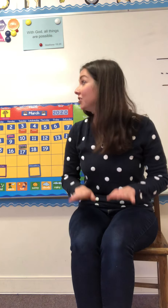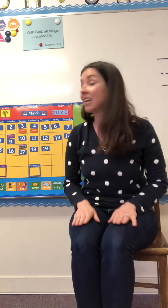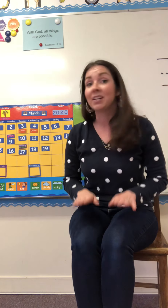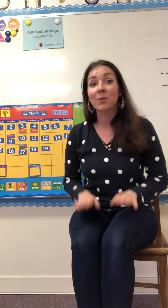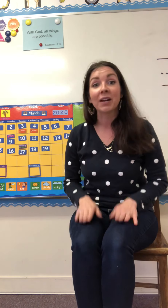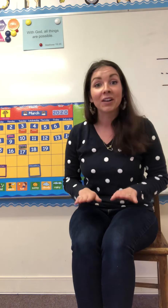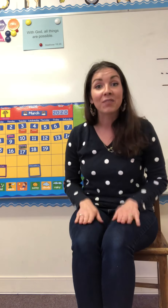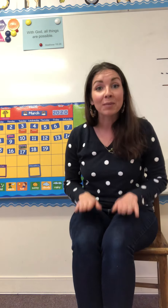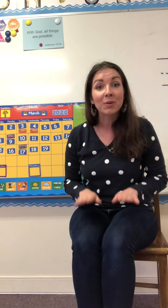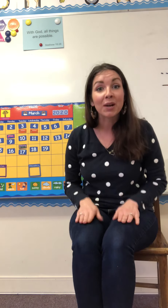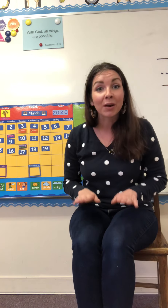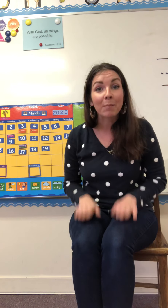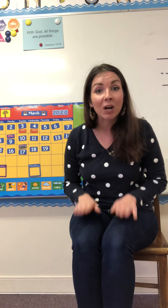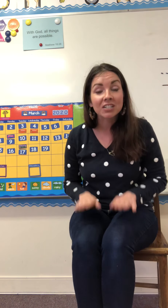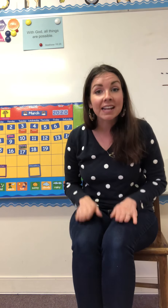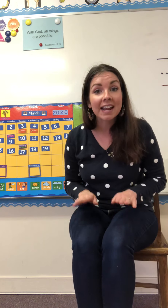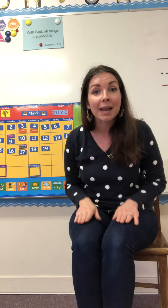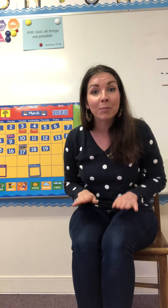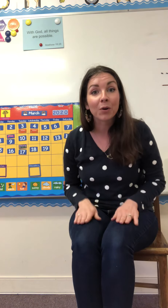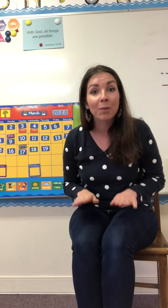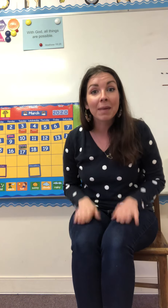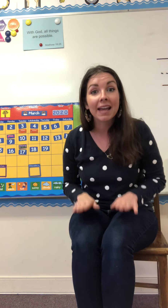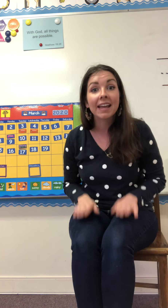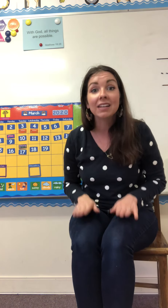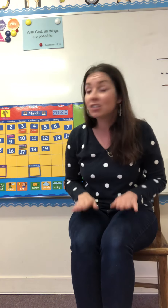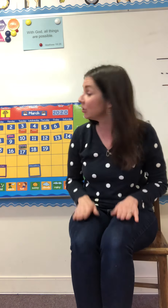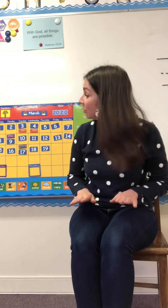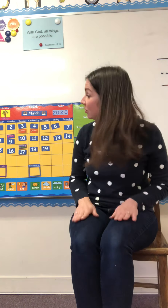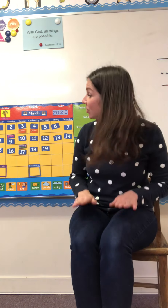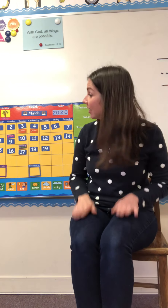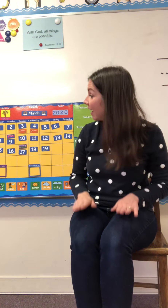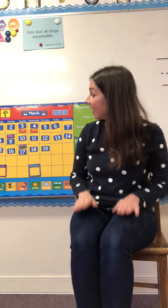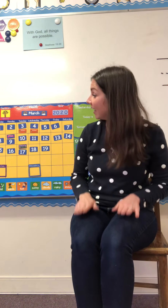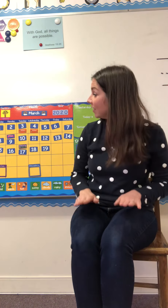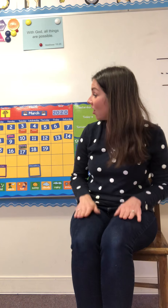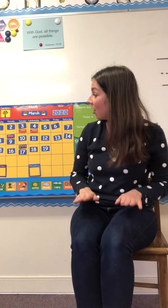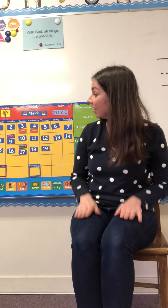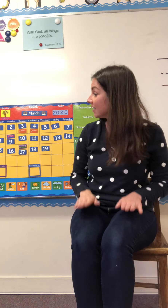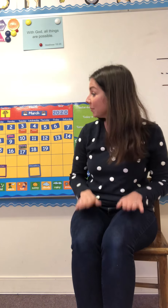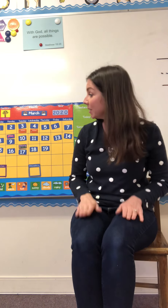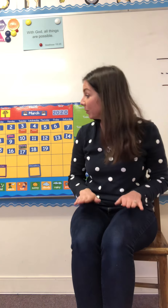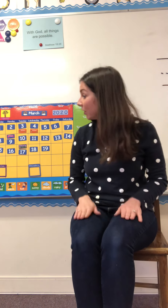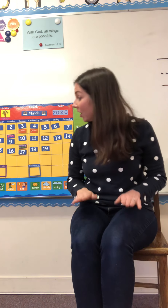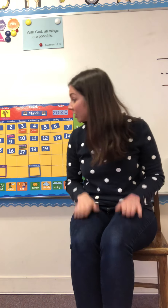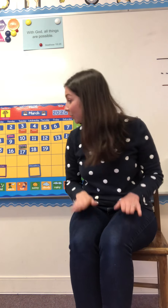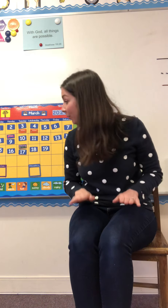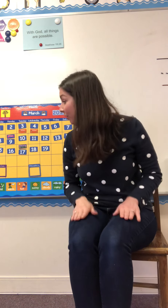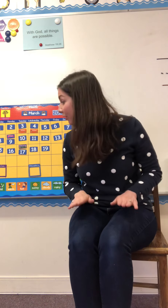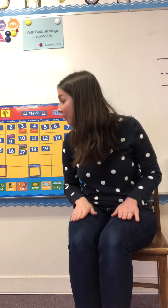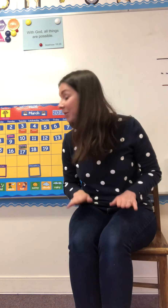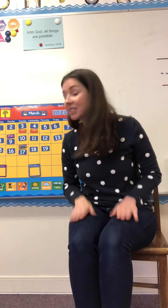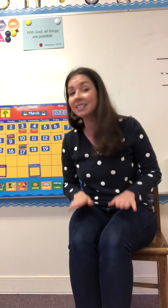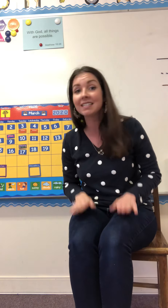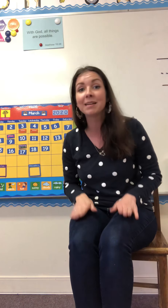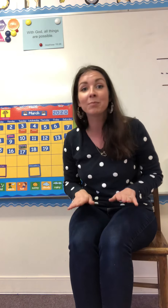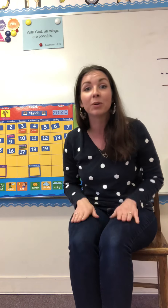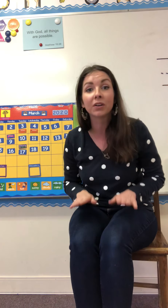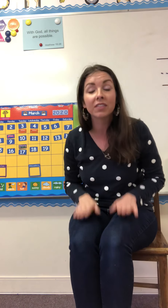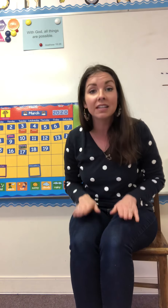January, February, March, and April, May, June, July, and August, September, October, November, December. These